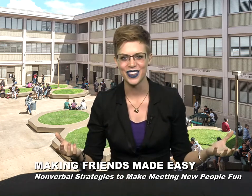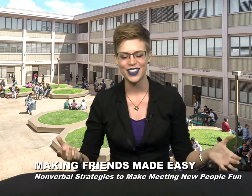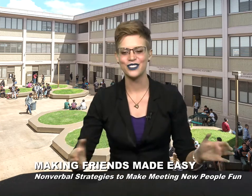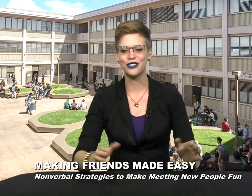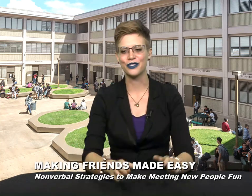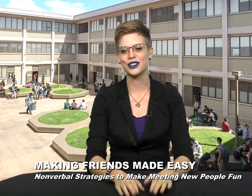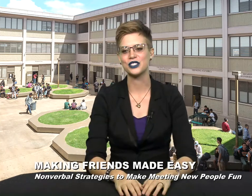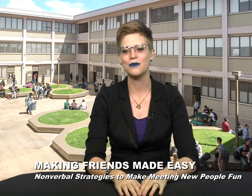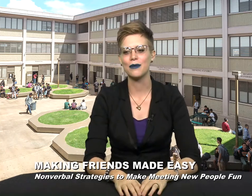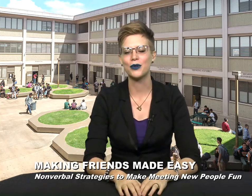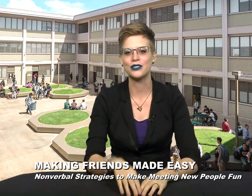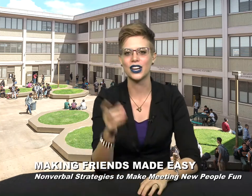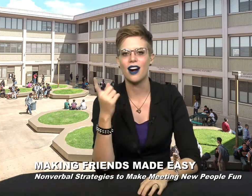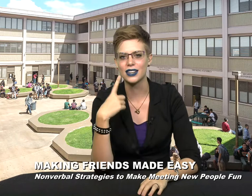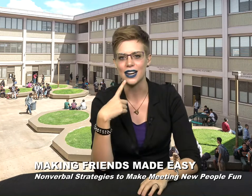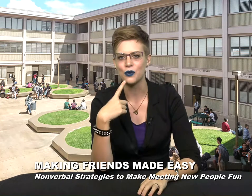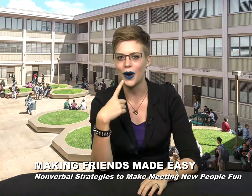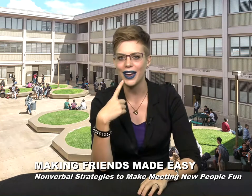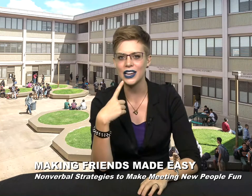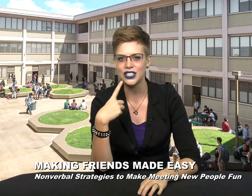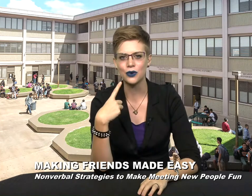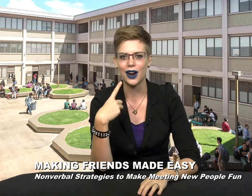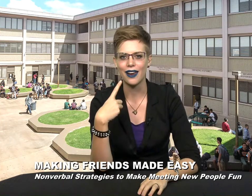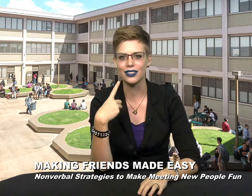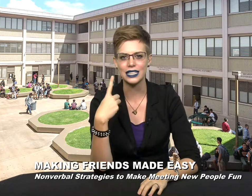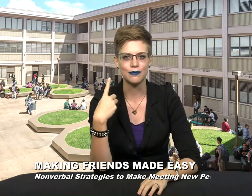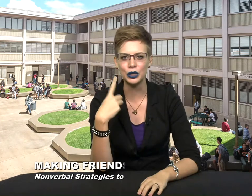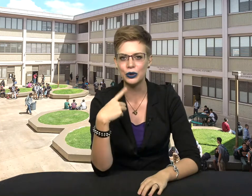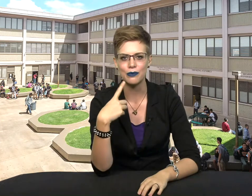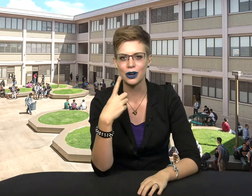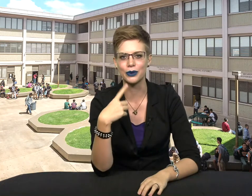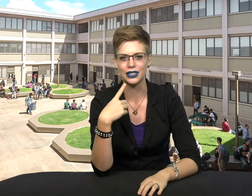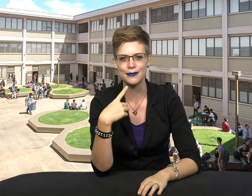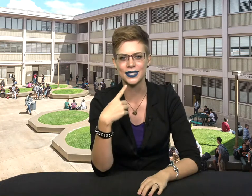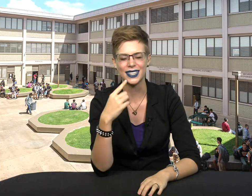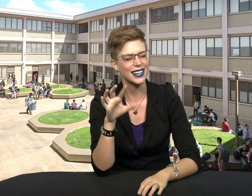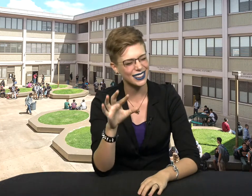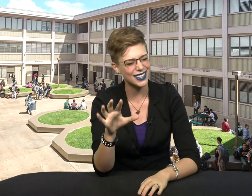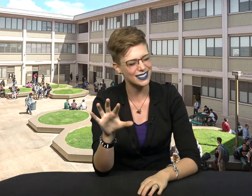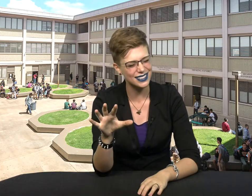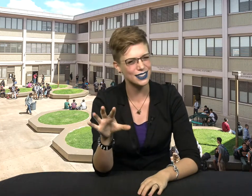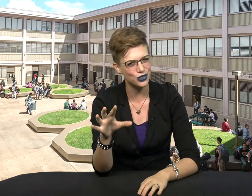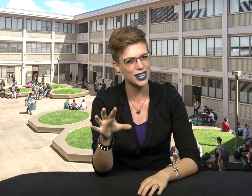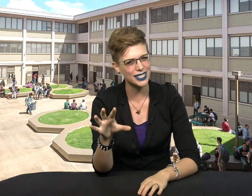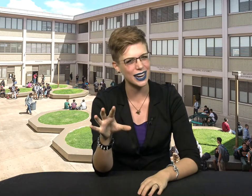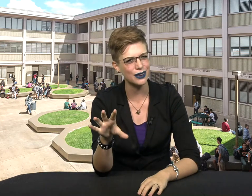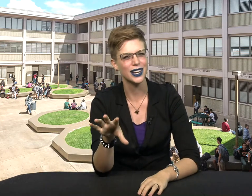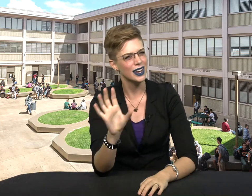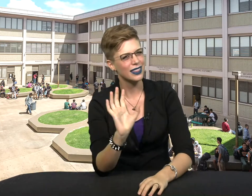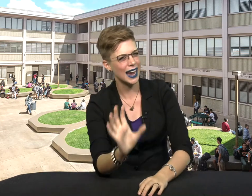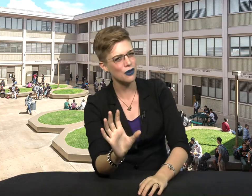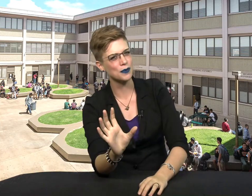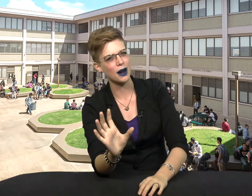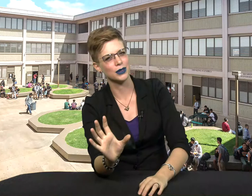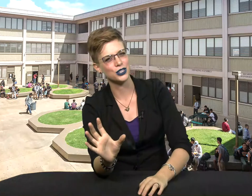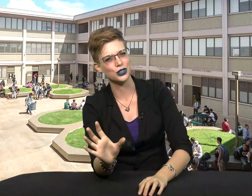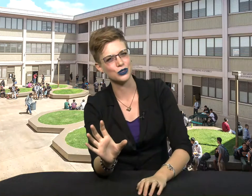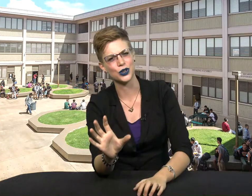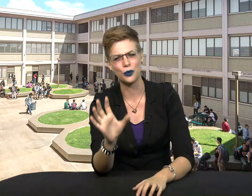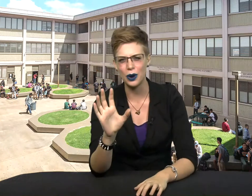So first, you may be wondering, alright, why is she wearing this bluey purple lipstick? Like, this isn't a choice that I would probably choose. So what